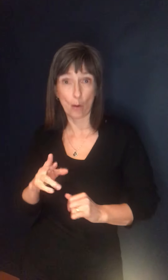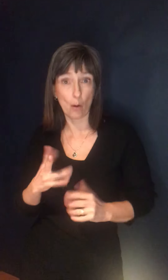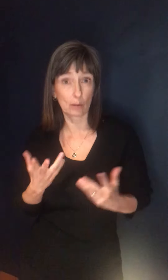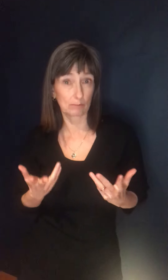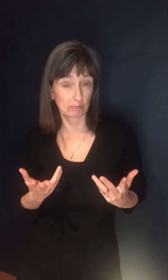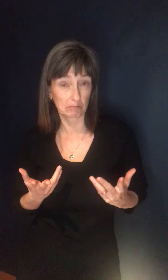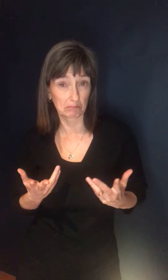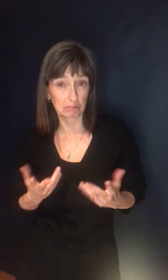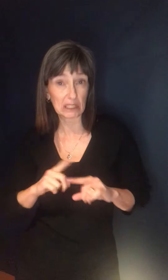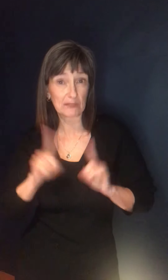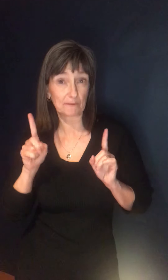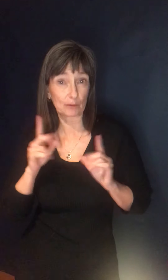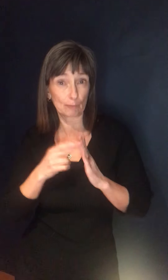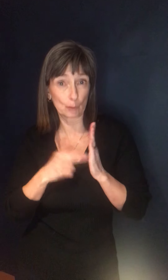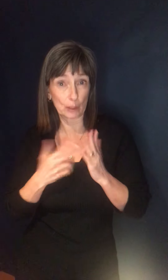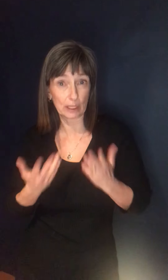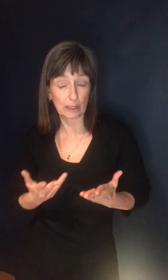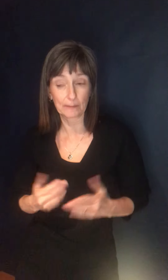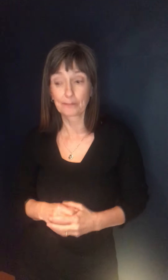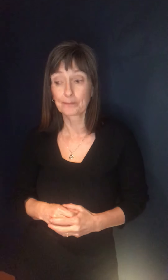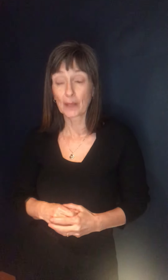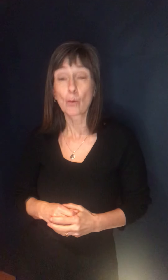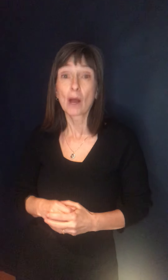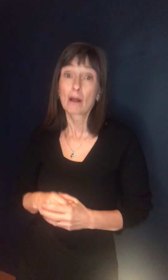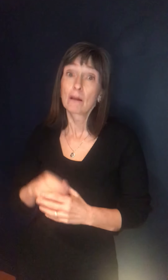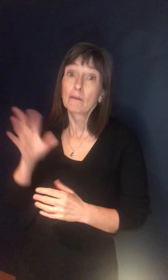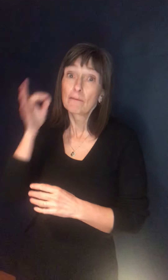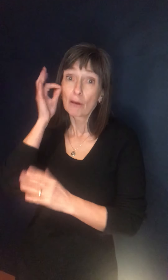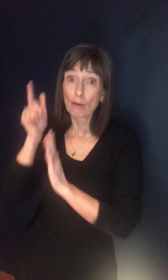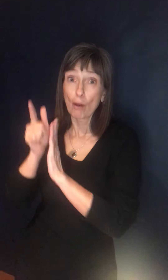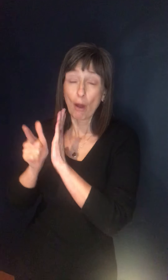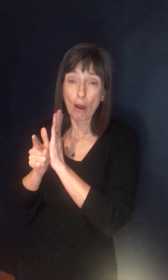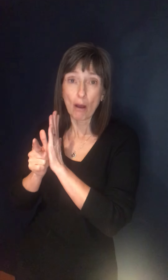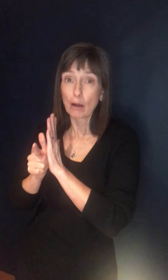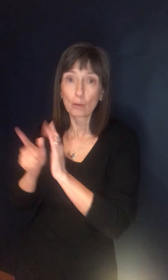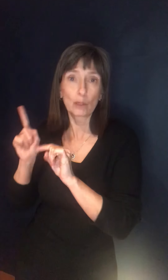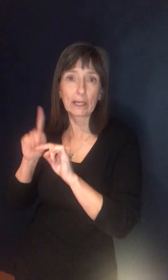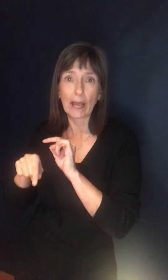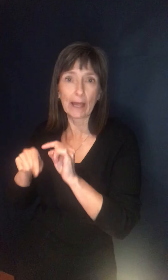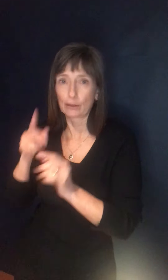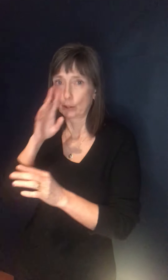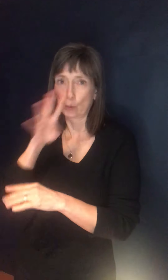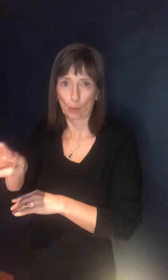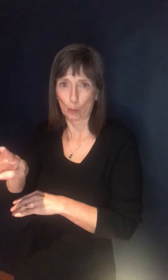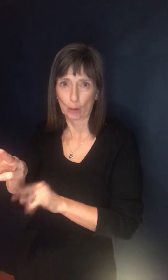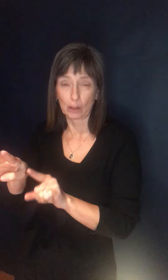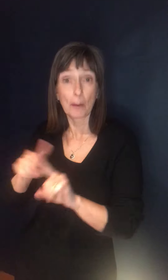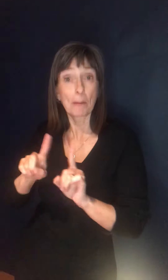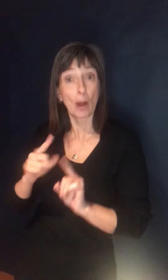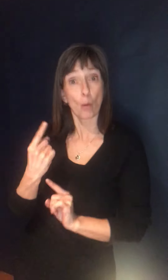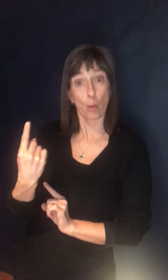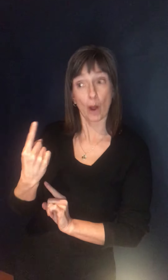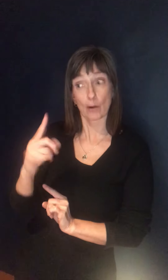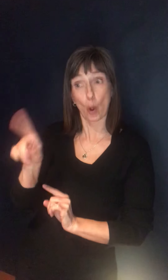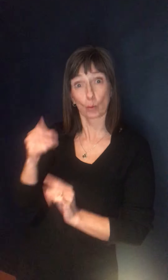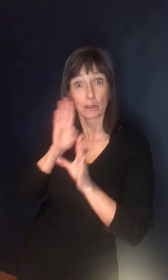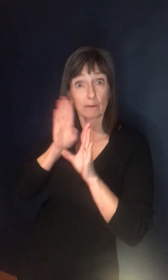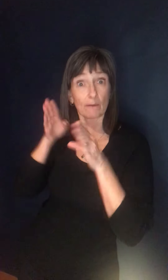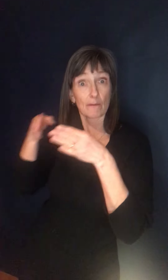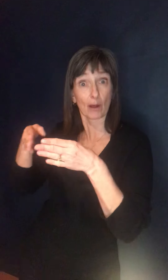we can't override federal quarantine law, um, and, uh, but it's not the only consideration. Uh, we do have to look at other